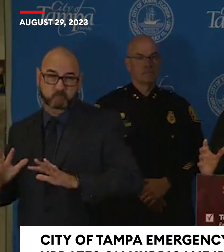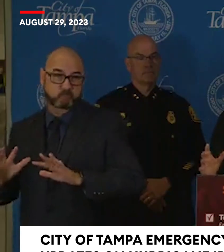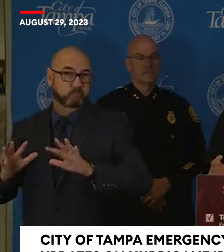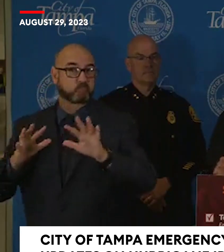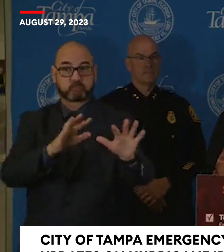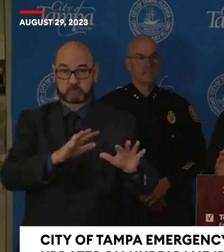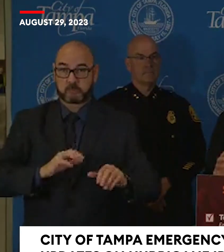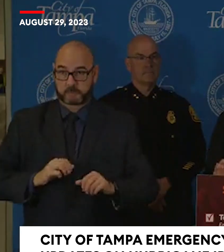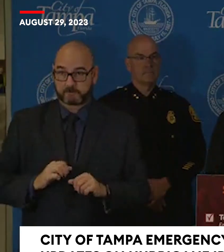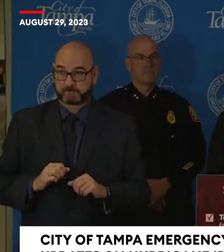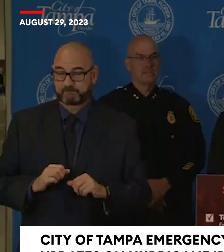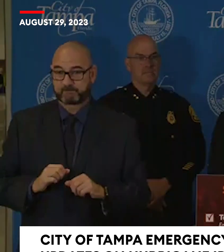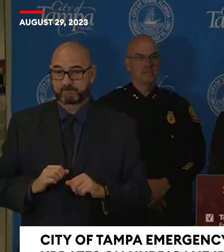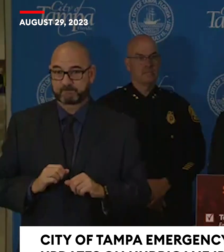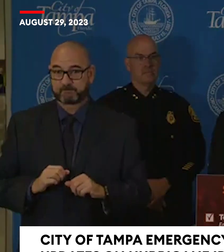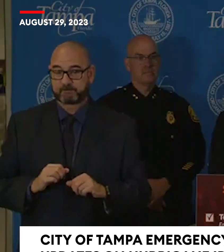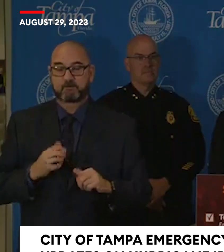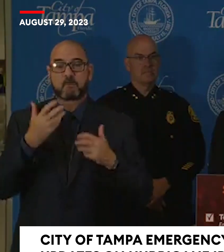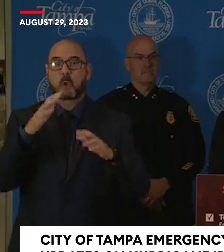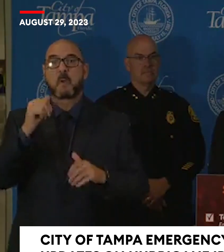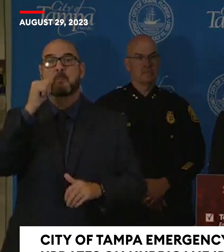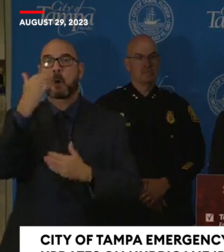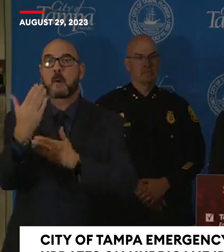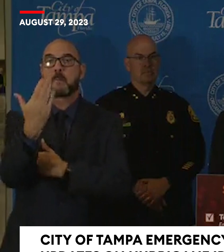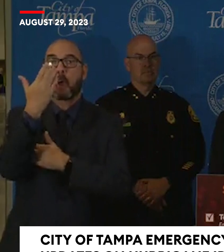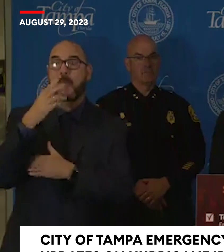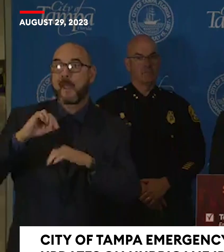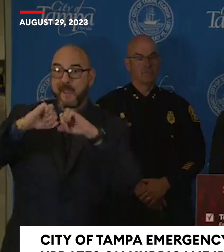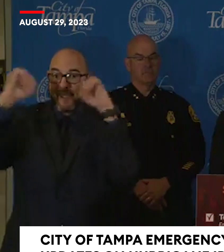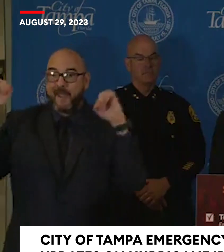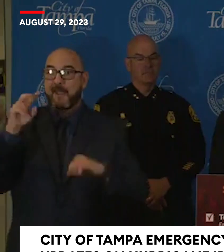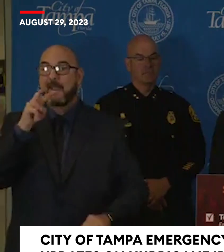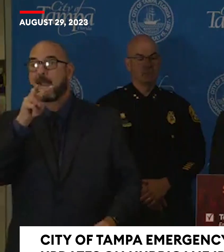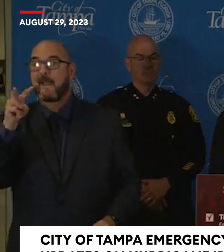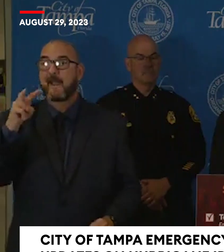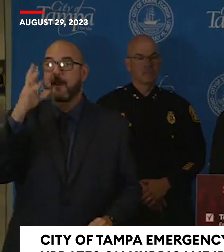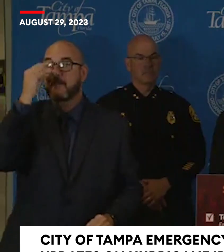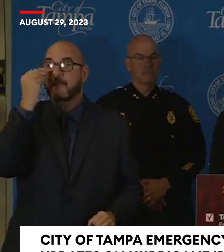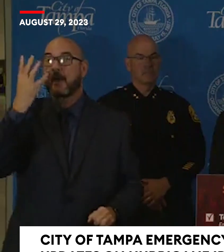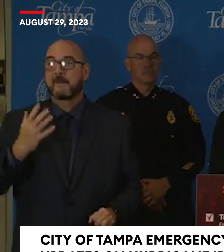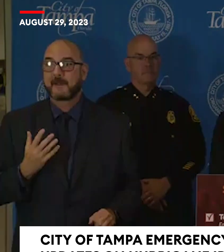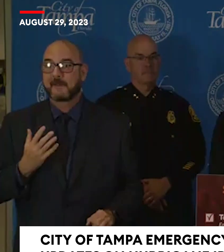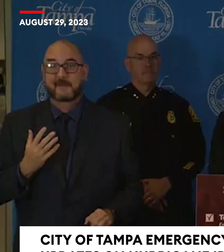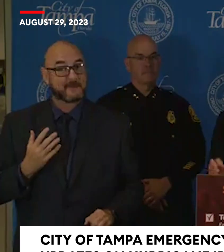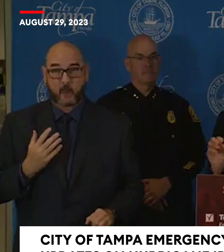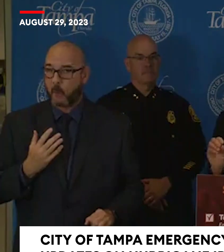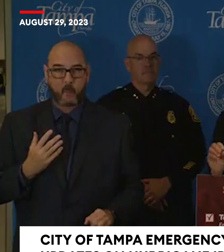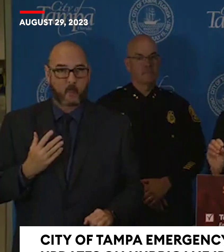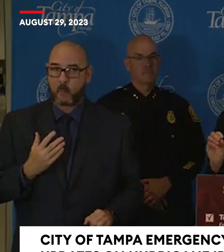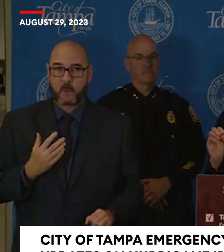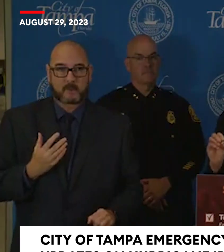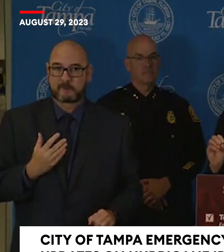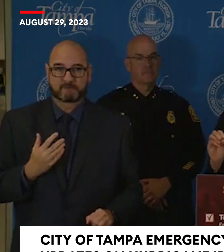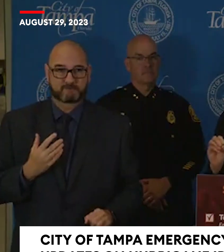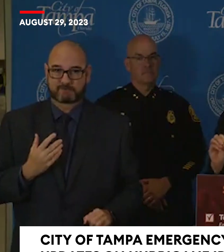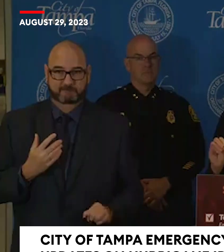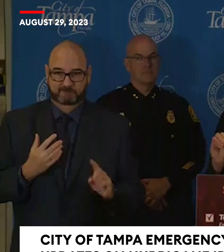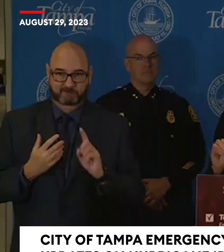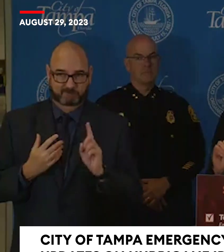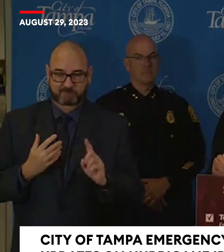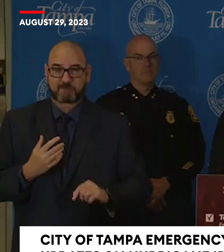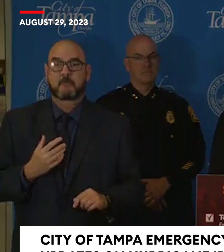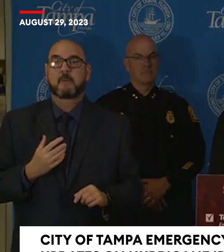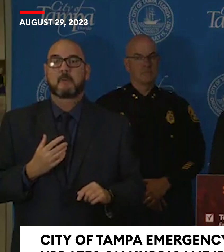up, see the blue skies and think that we are done with Adelia. That is not the case. And that probably